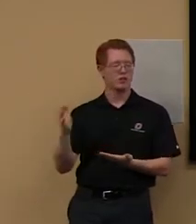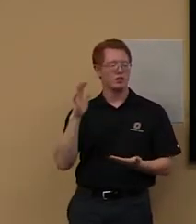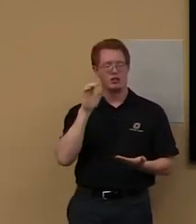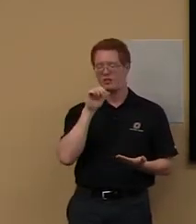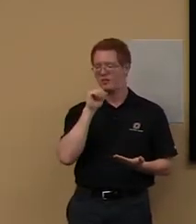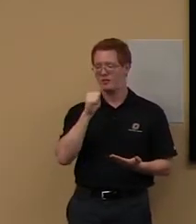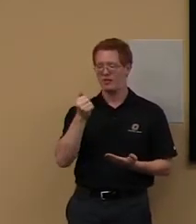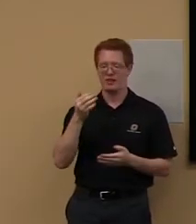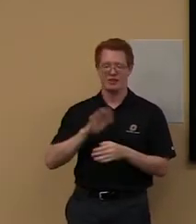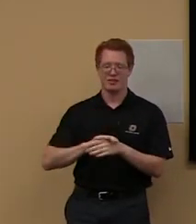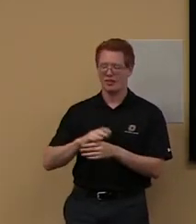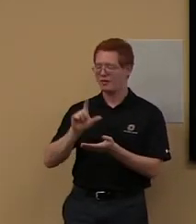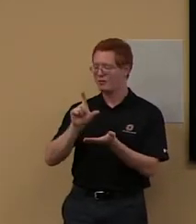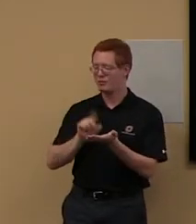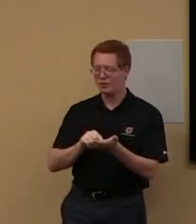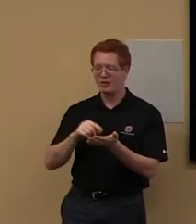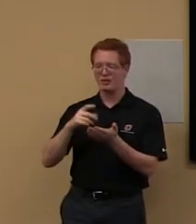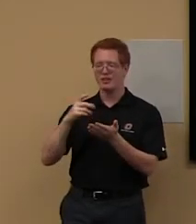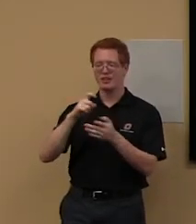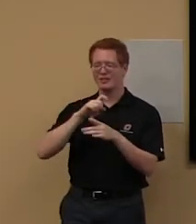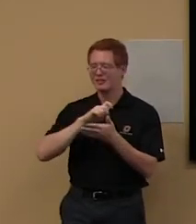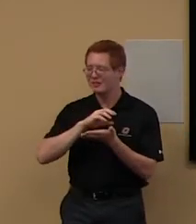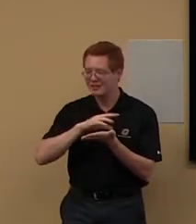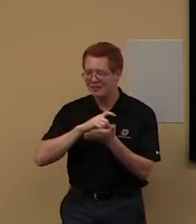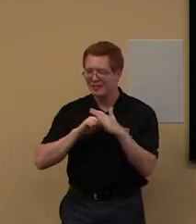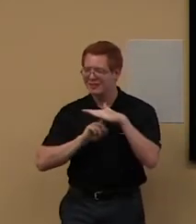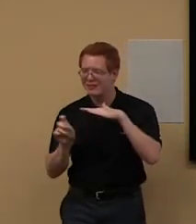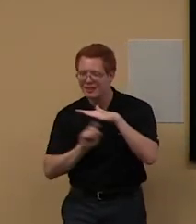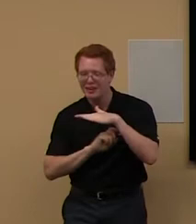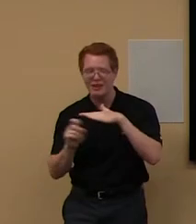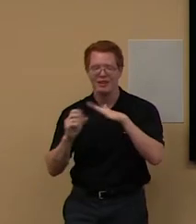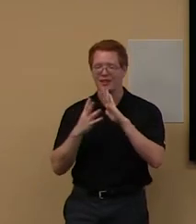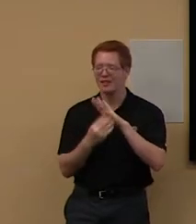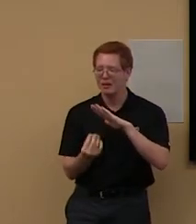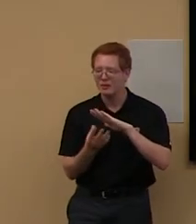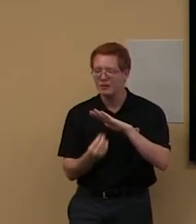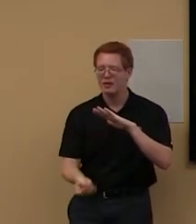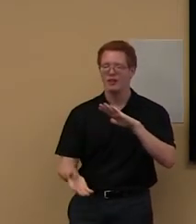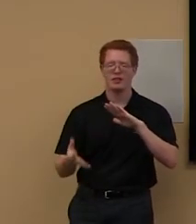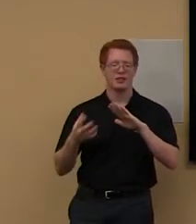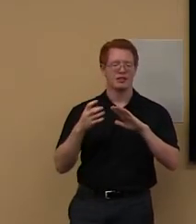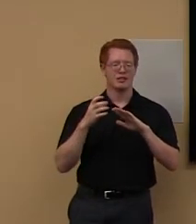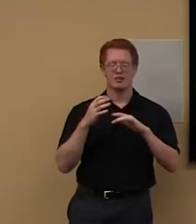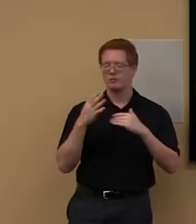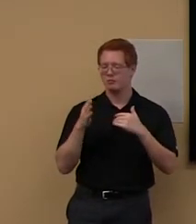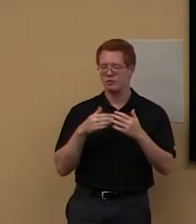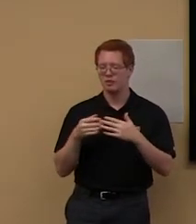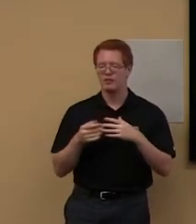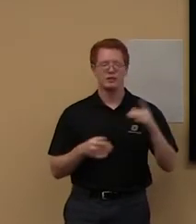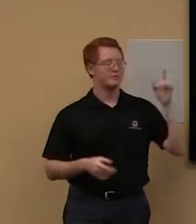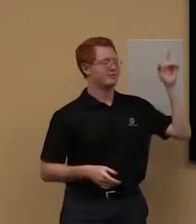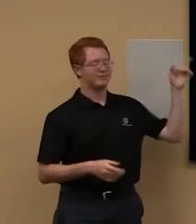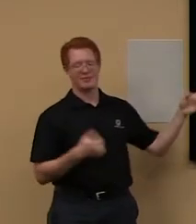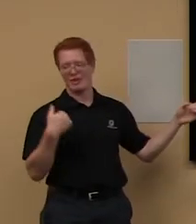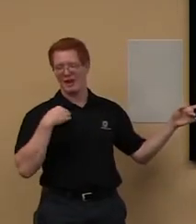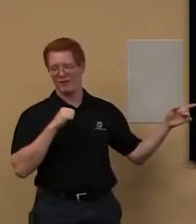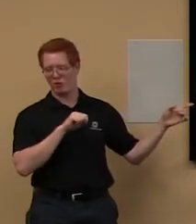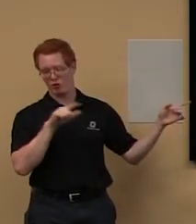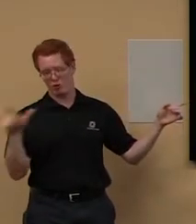over printing, or scanning, or faxing, or copying, but, yeah, we have all of that here. Um, but we, um,